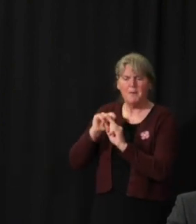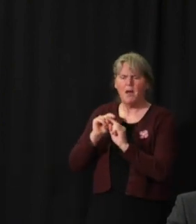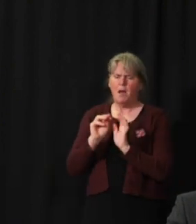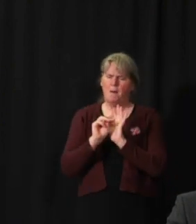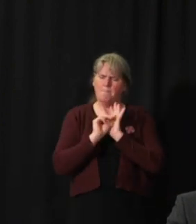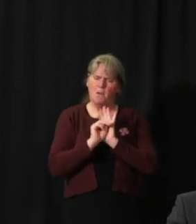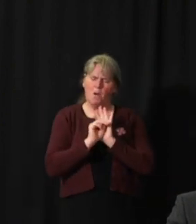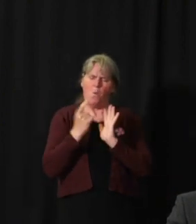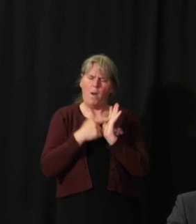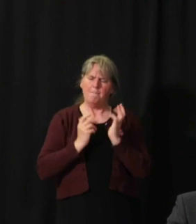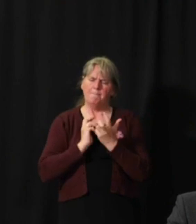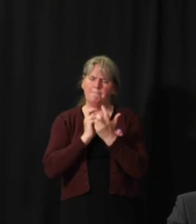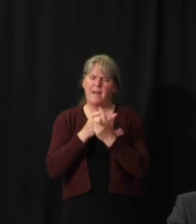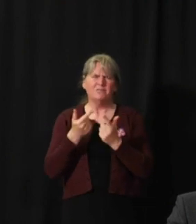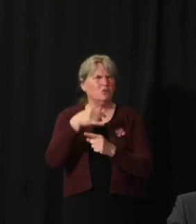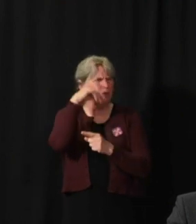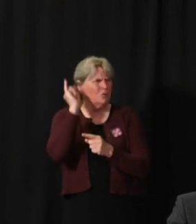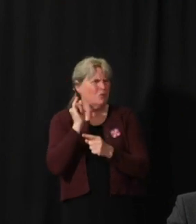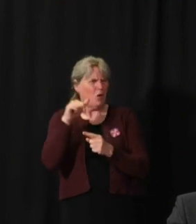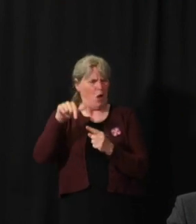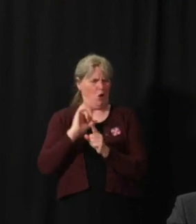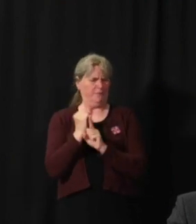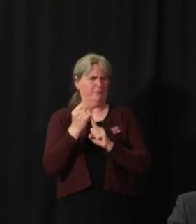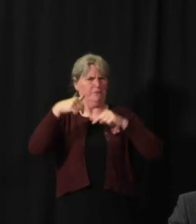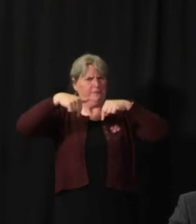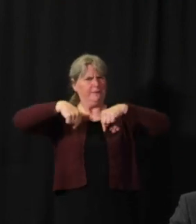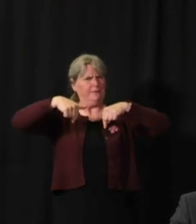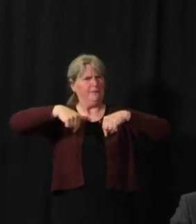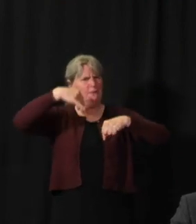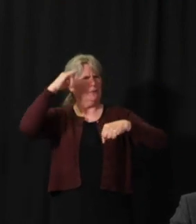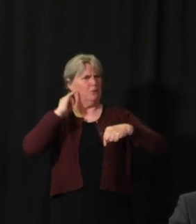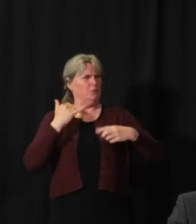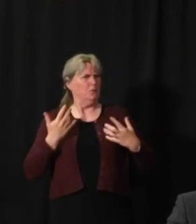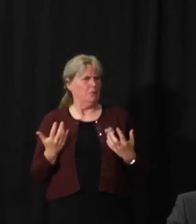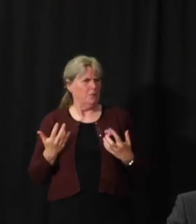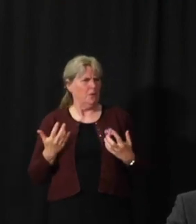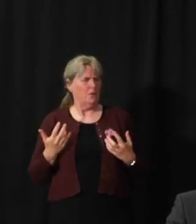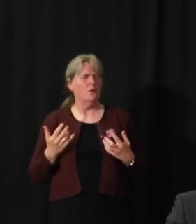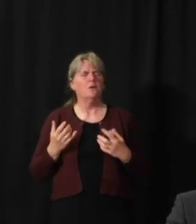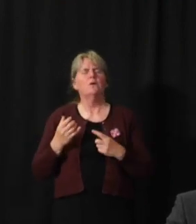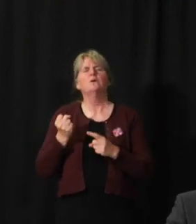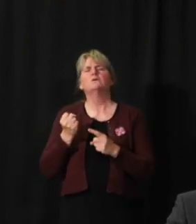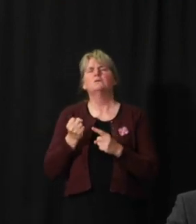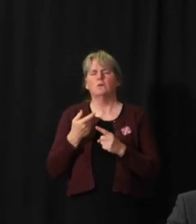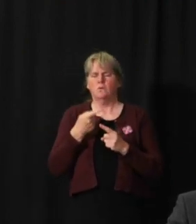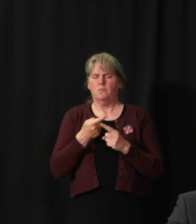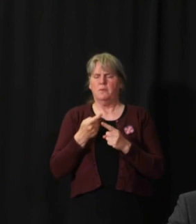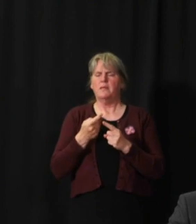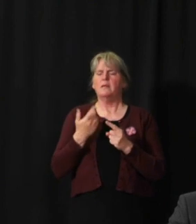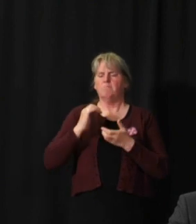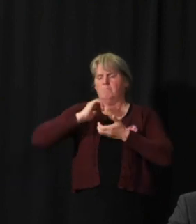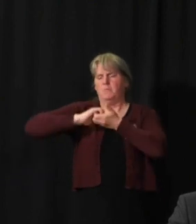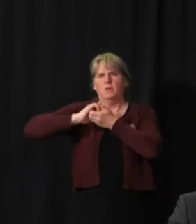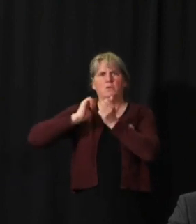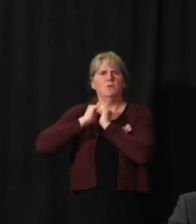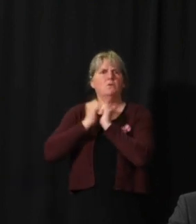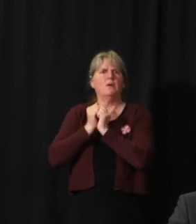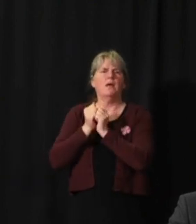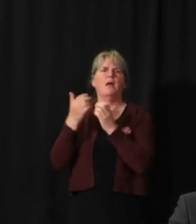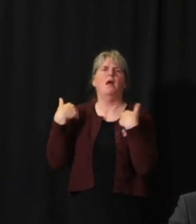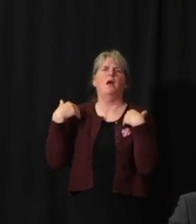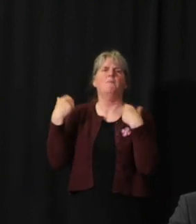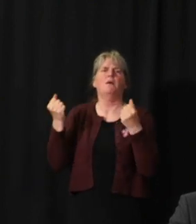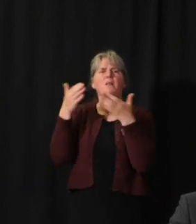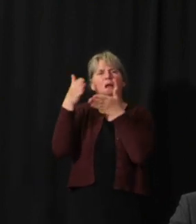more realistic to what our actual situation is. So we're partnering with the Public Health Agency of Canada to run